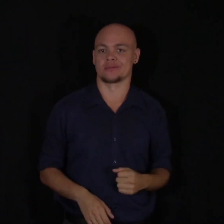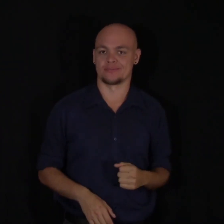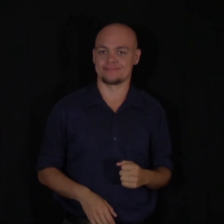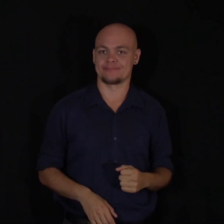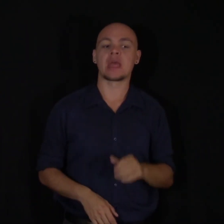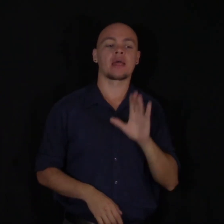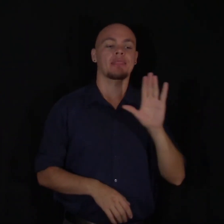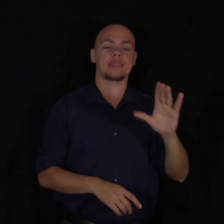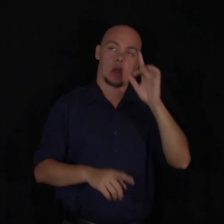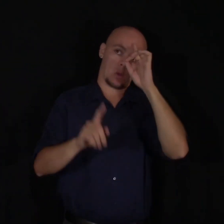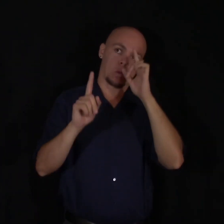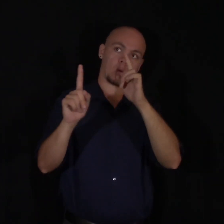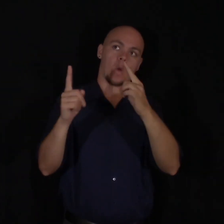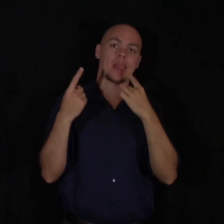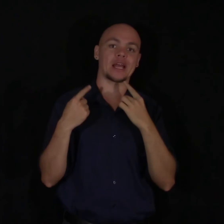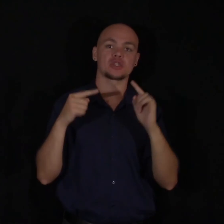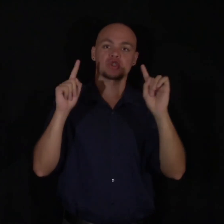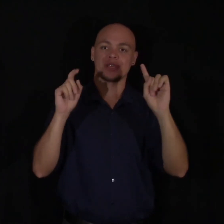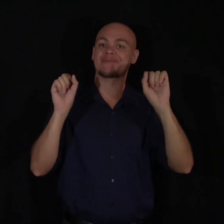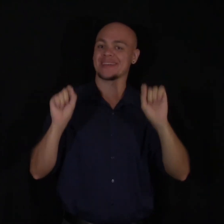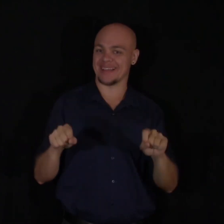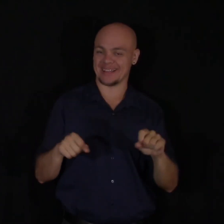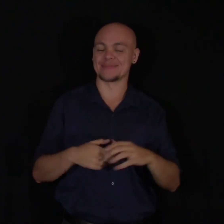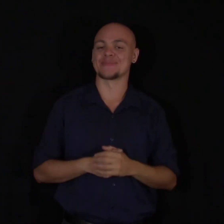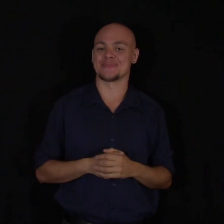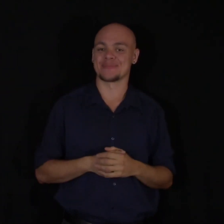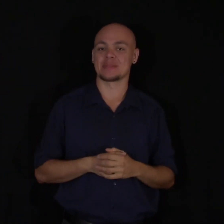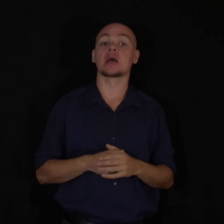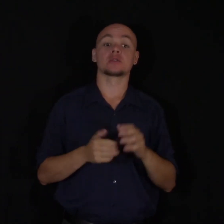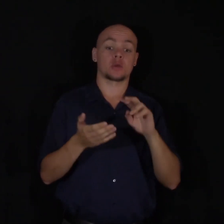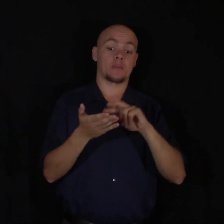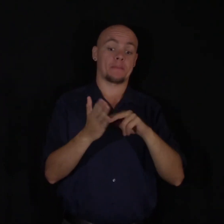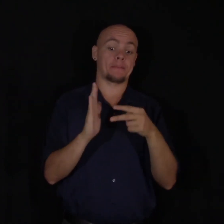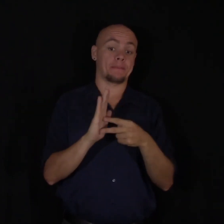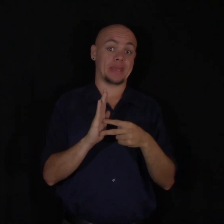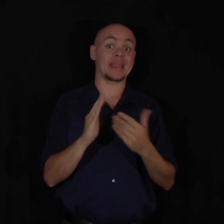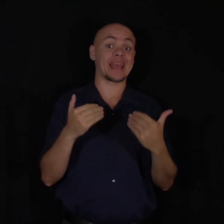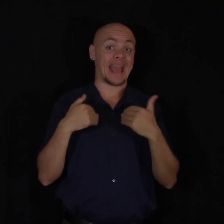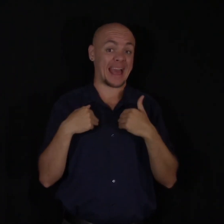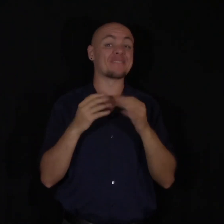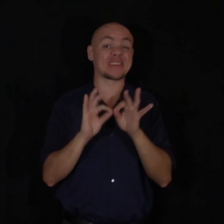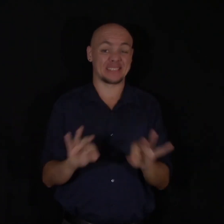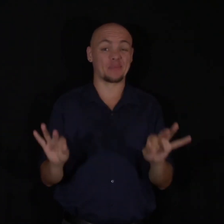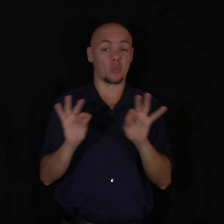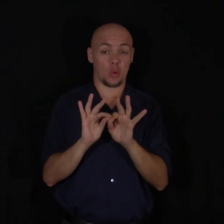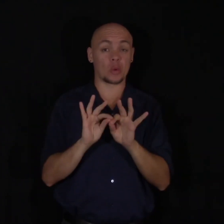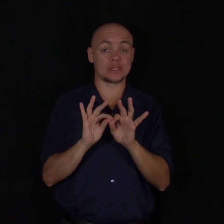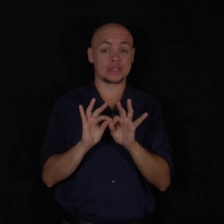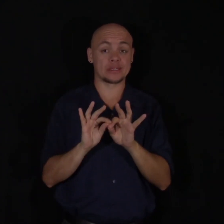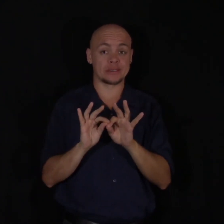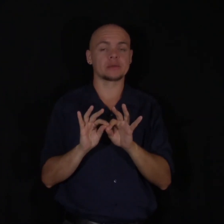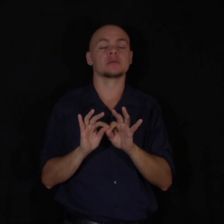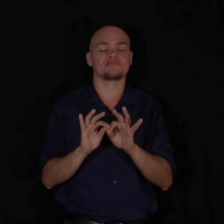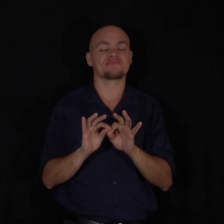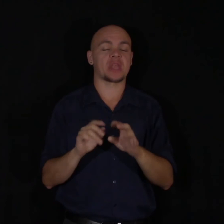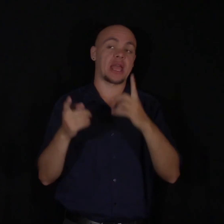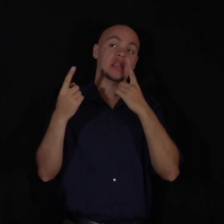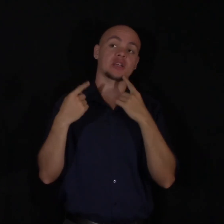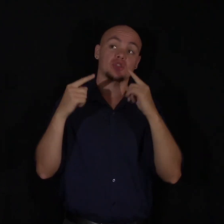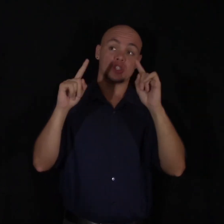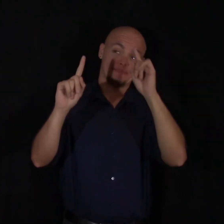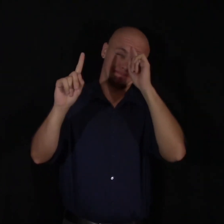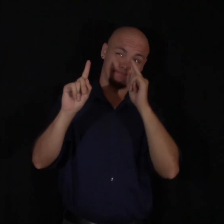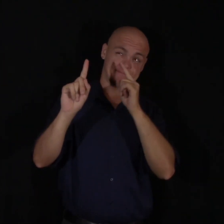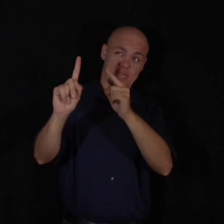their goal. And this is why having a meaning is so important. Because it allows you to reach achievement. And achievement allows you to feel